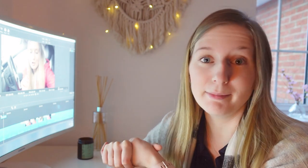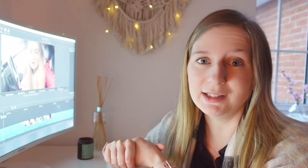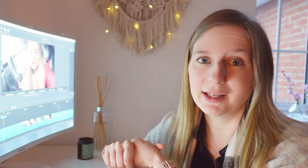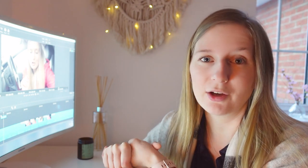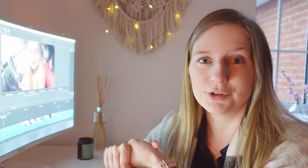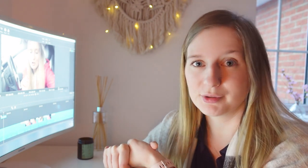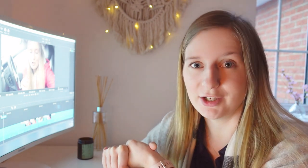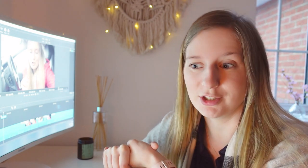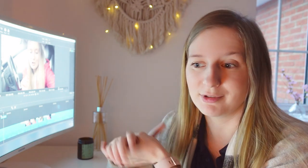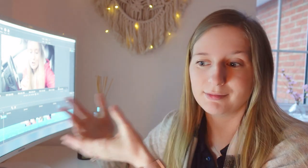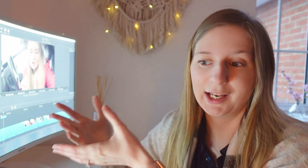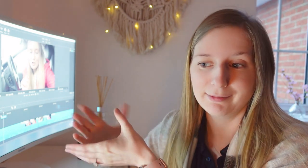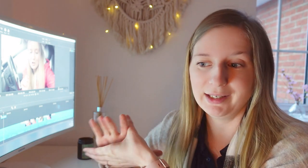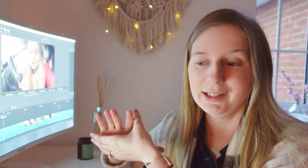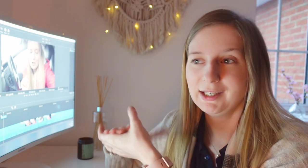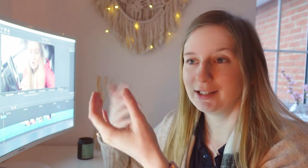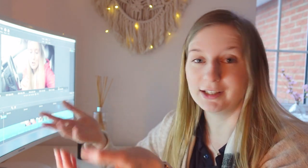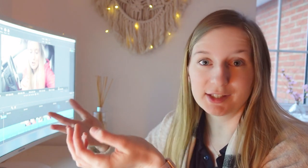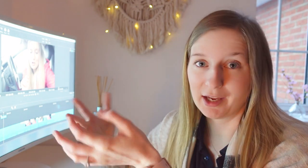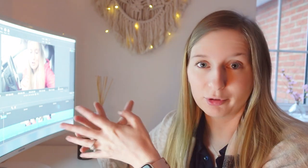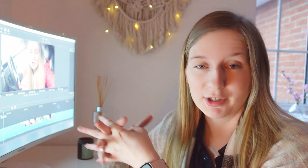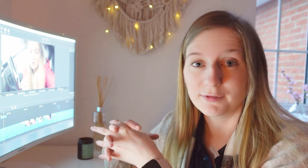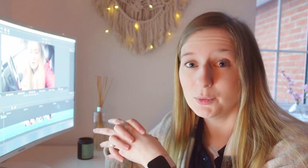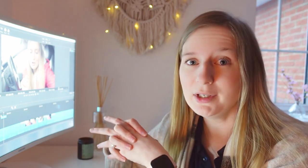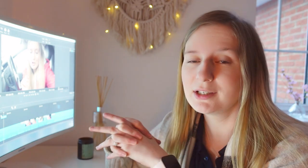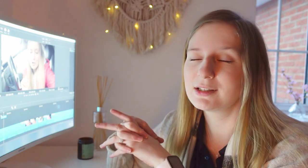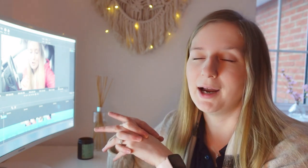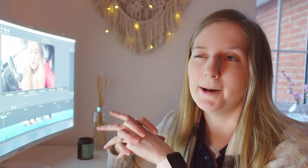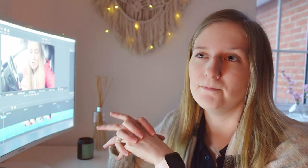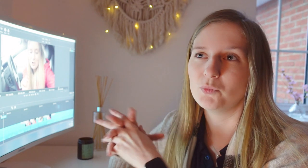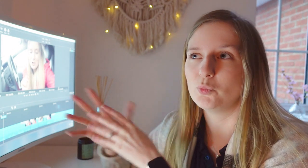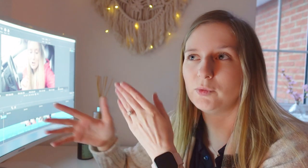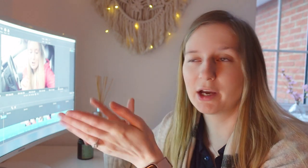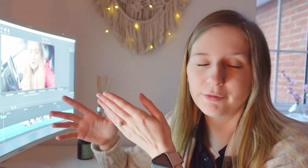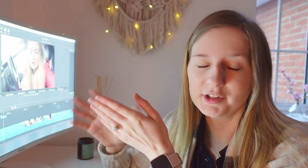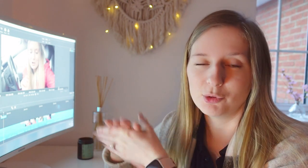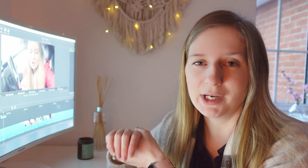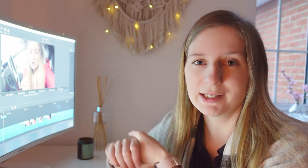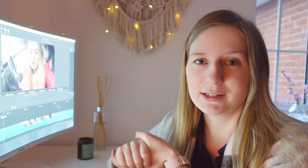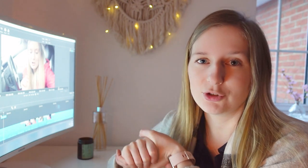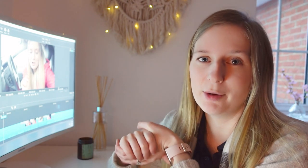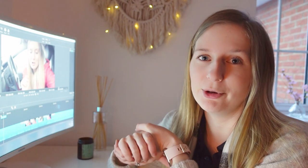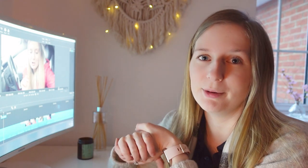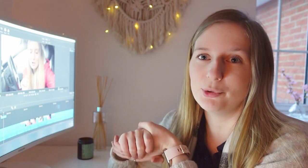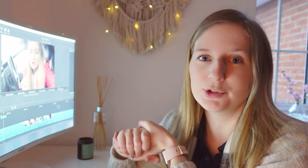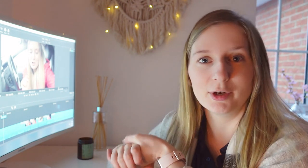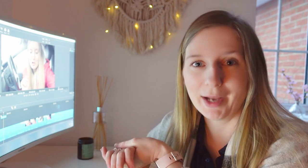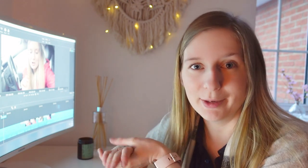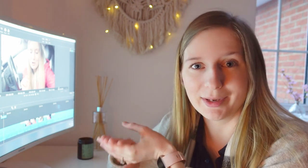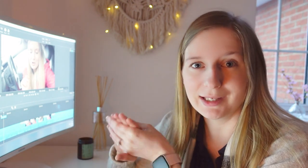meeting that consultation was then telling me that it's getting progressively worse um they're going to run some more tests and try and put a more solid plan in place